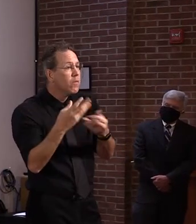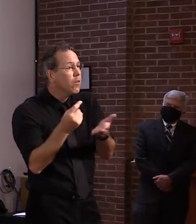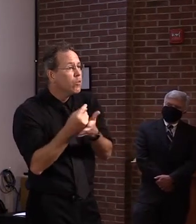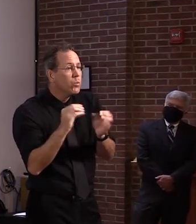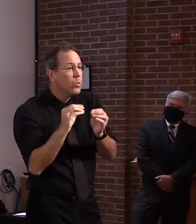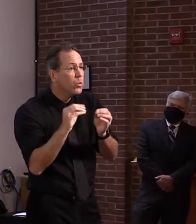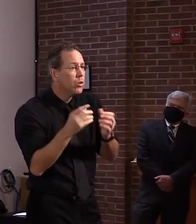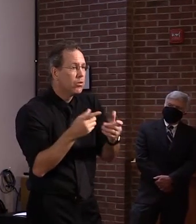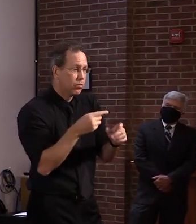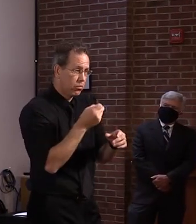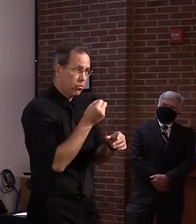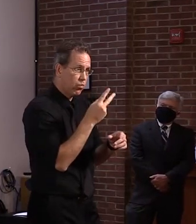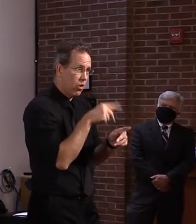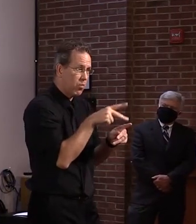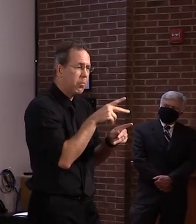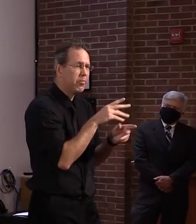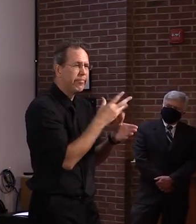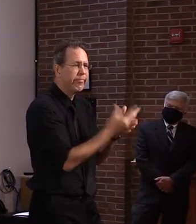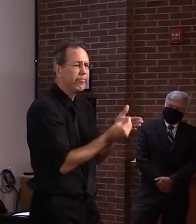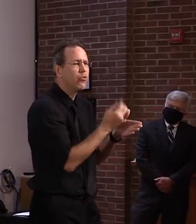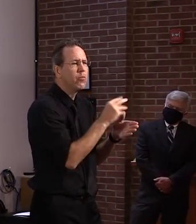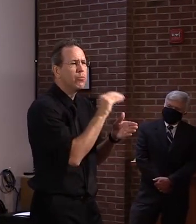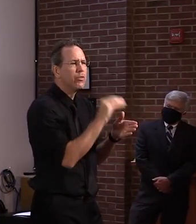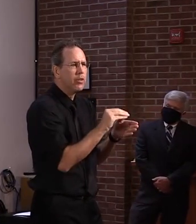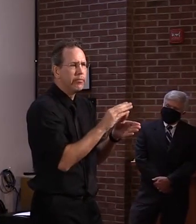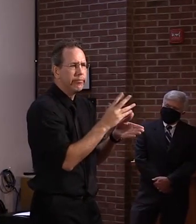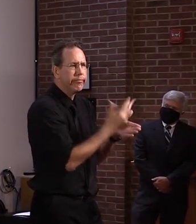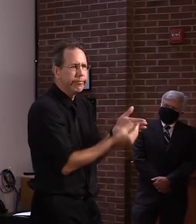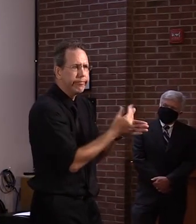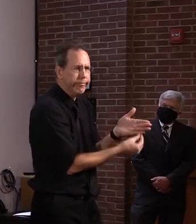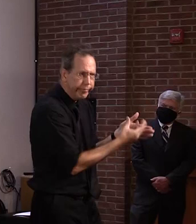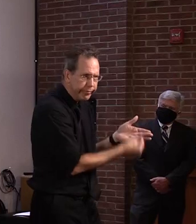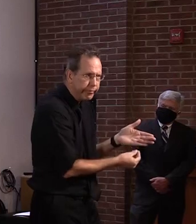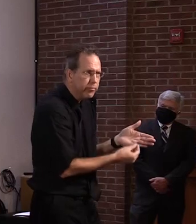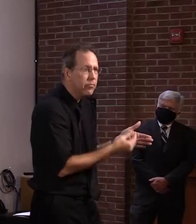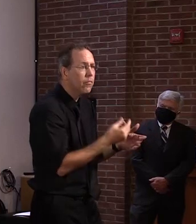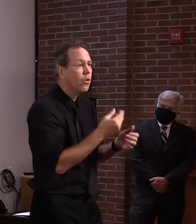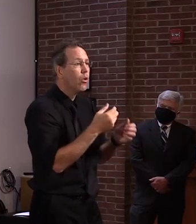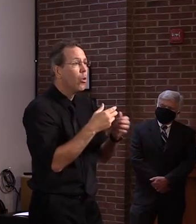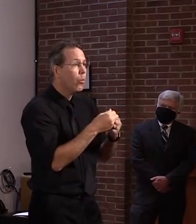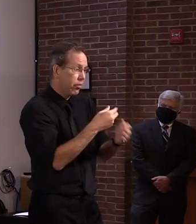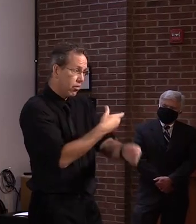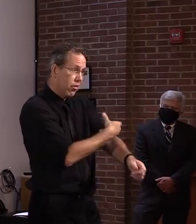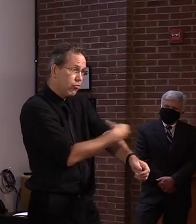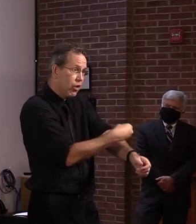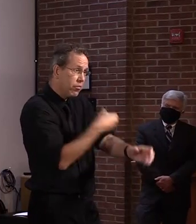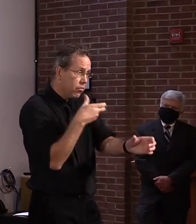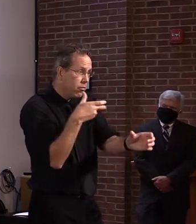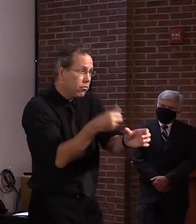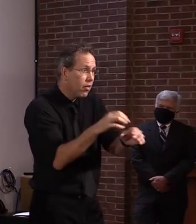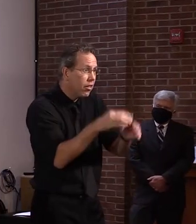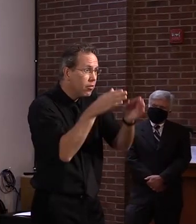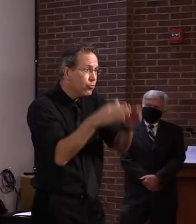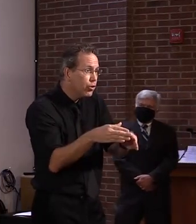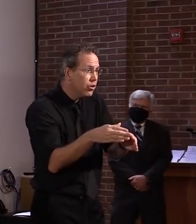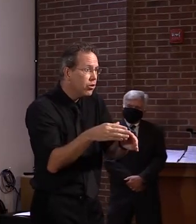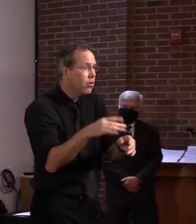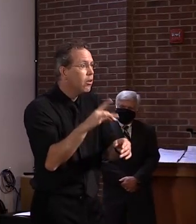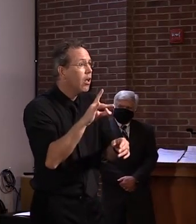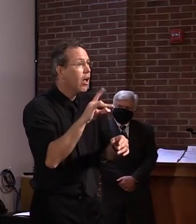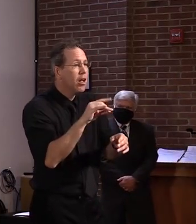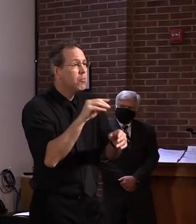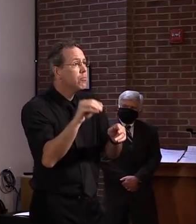and with the treatment only 8% die, that's a one-third or 33% relative risk